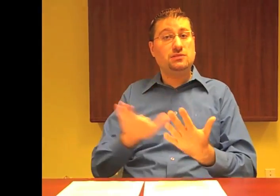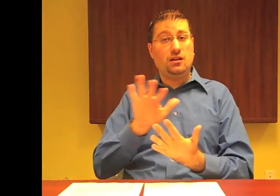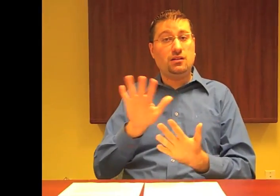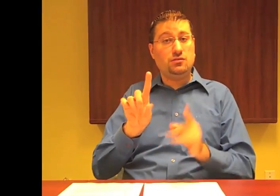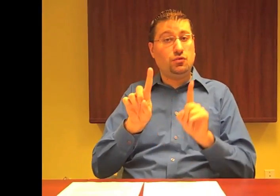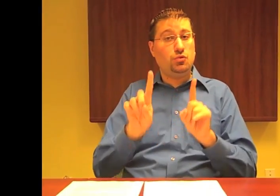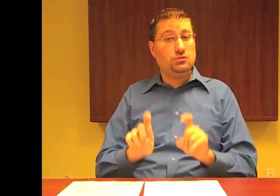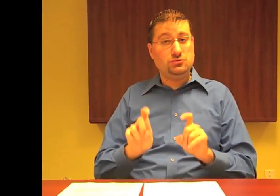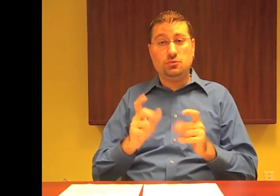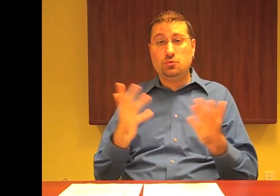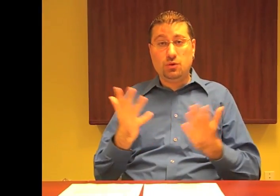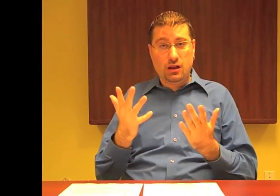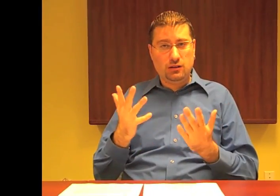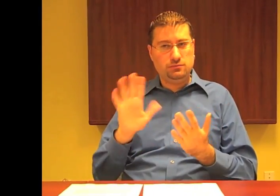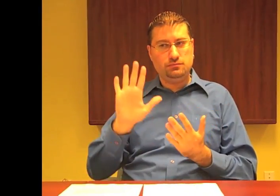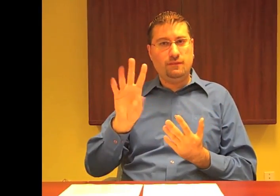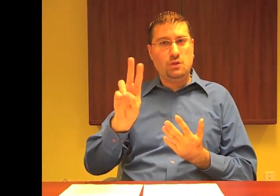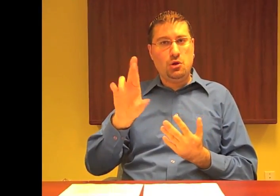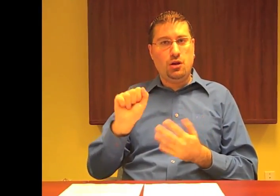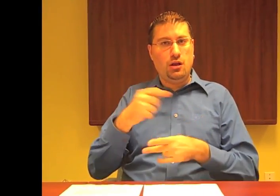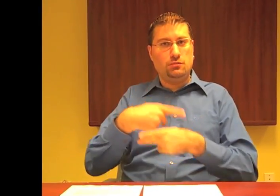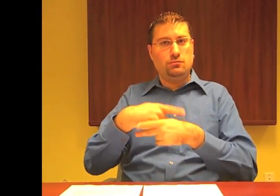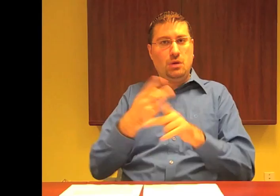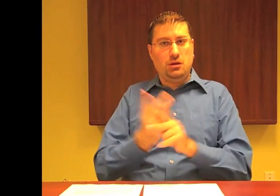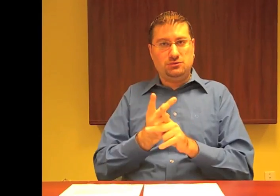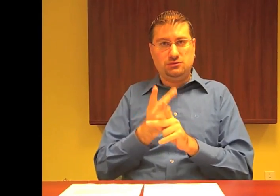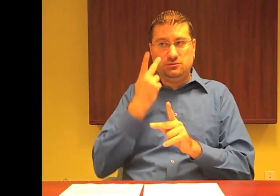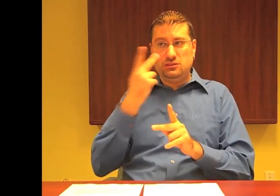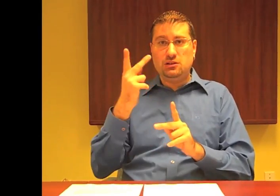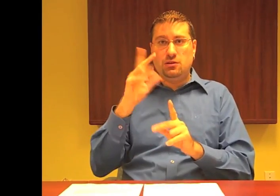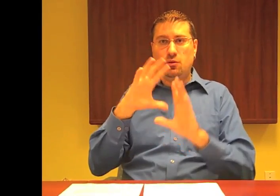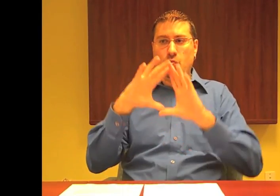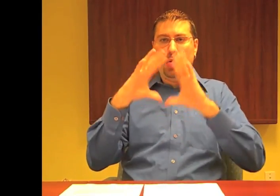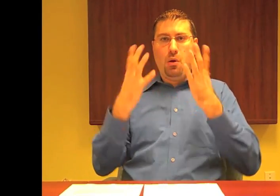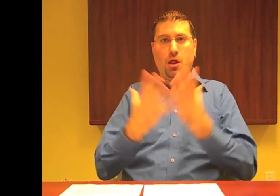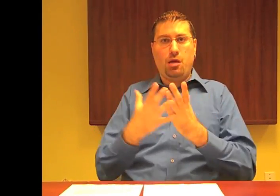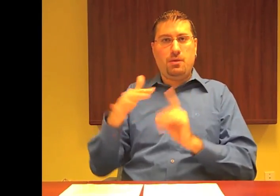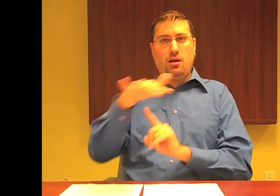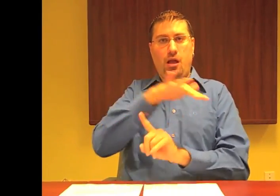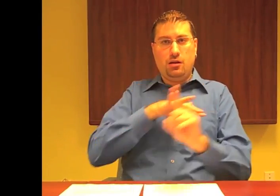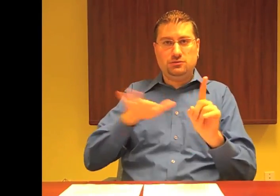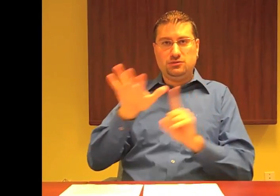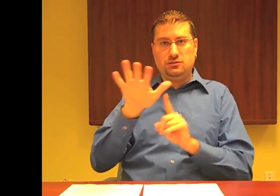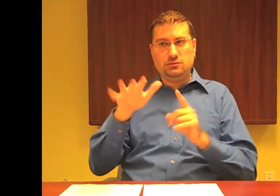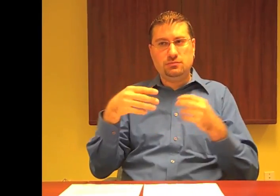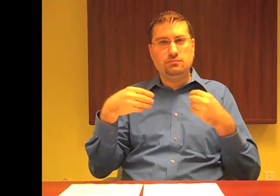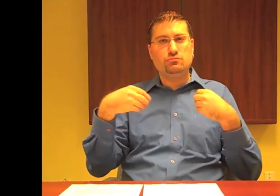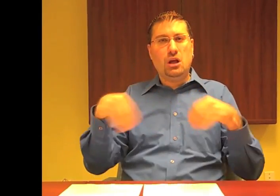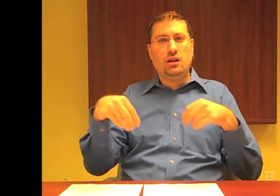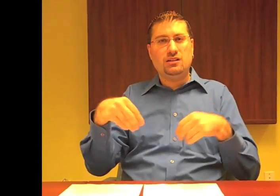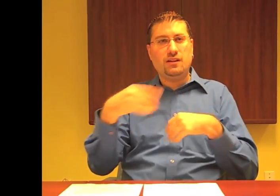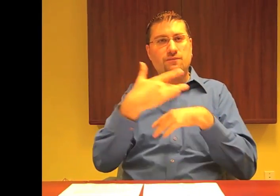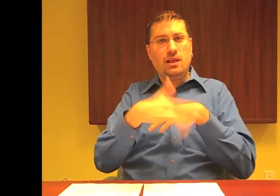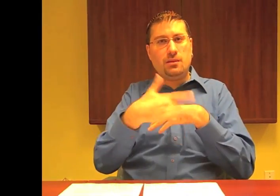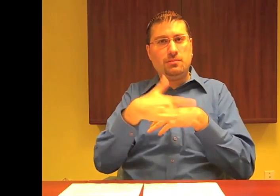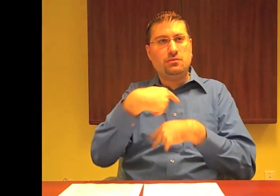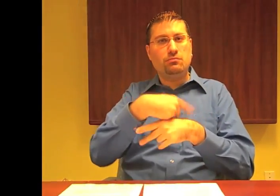Secondly, they studied the global context on market availability, and using VRS